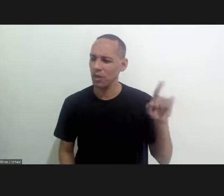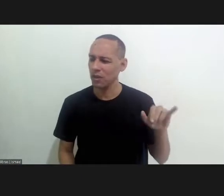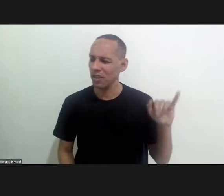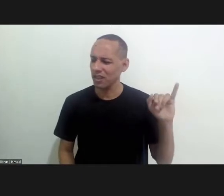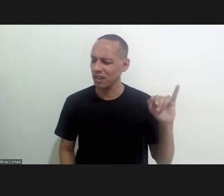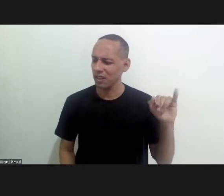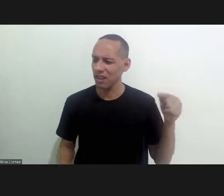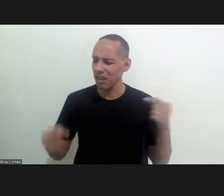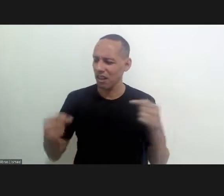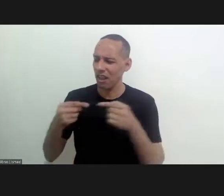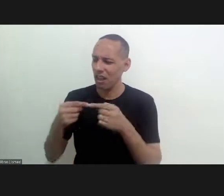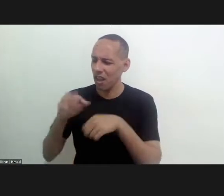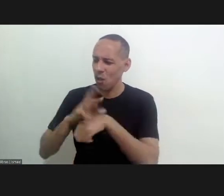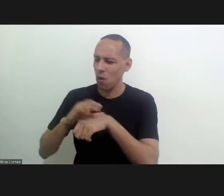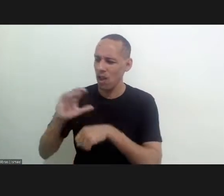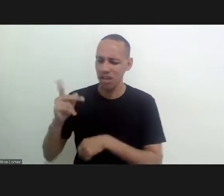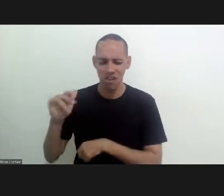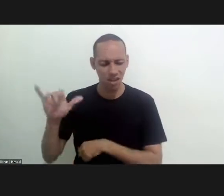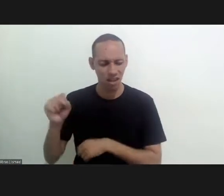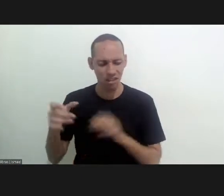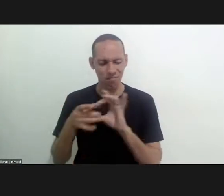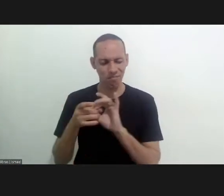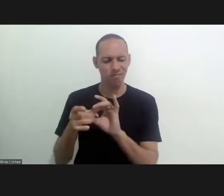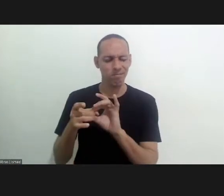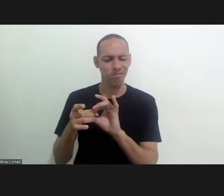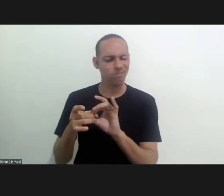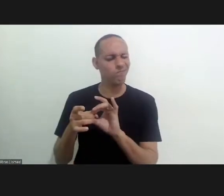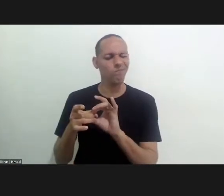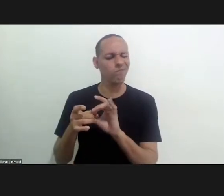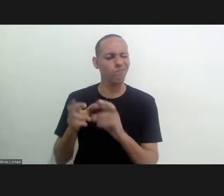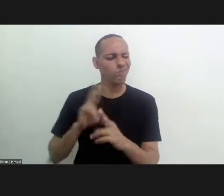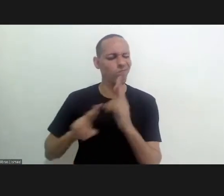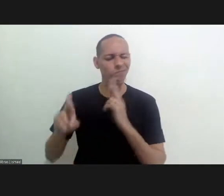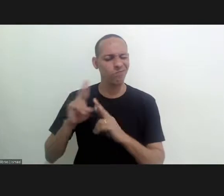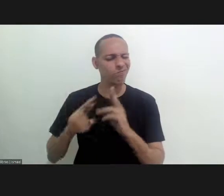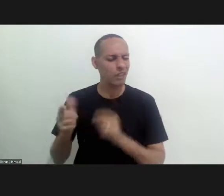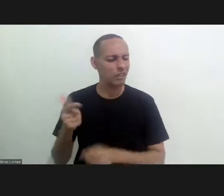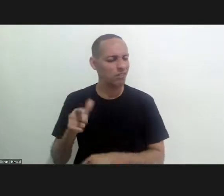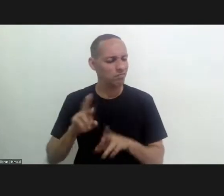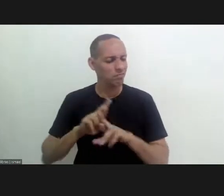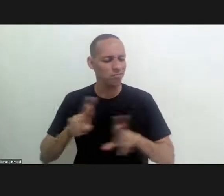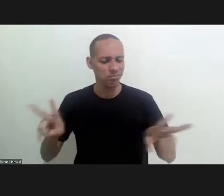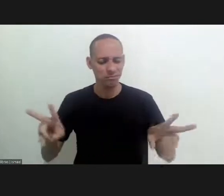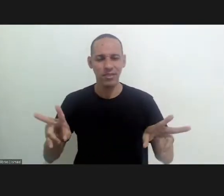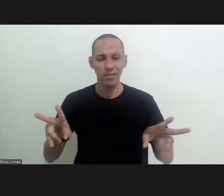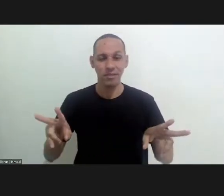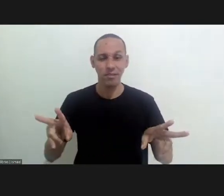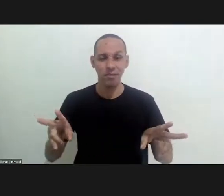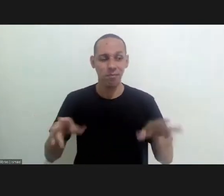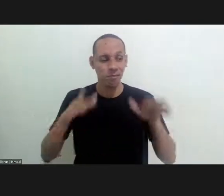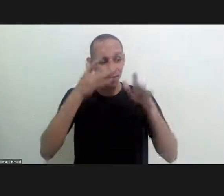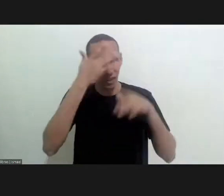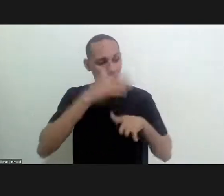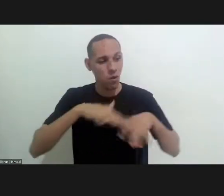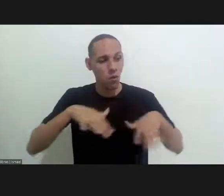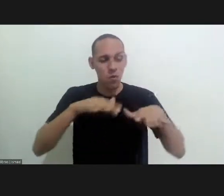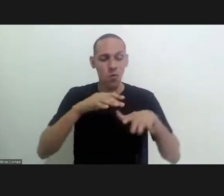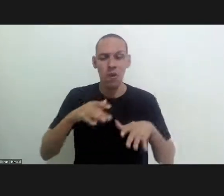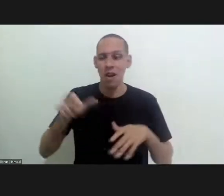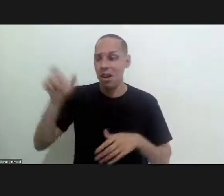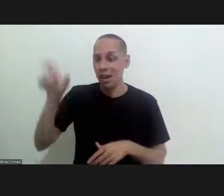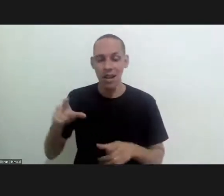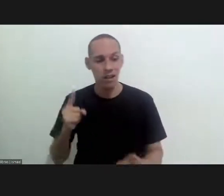infection which we today know as chagas disease so for some years the chagas